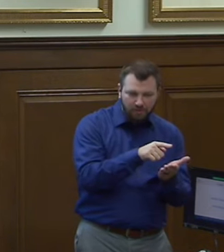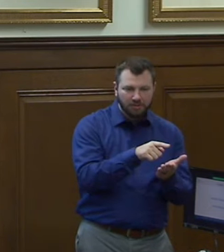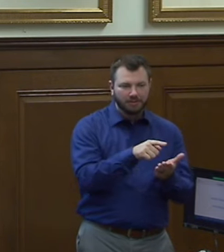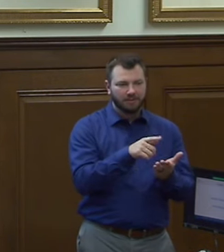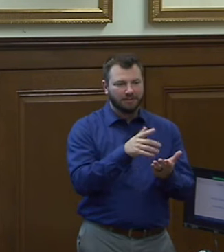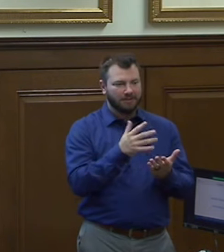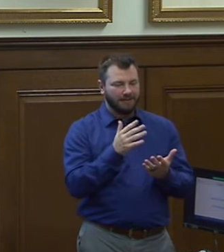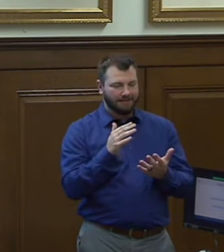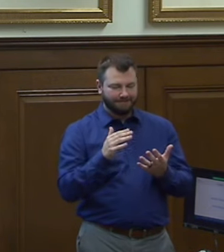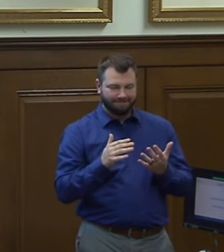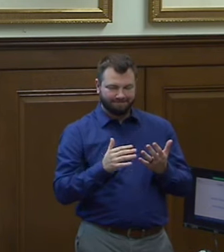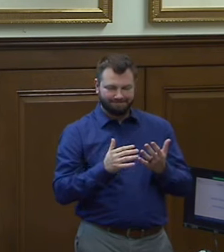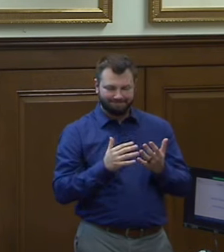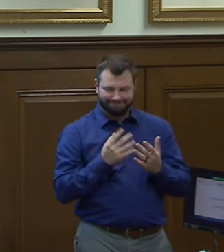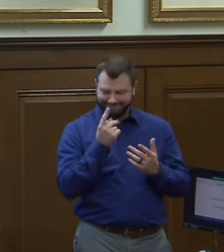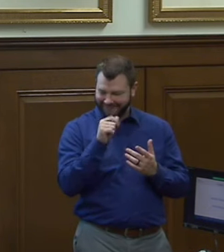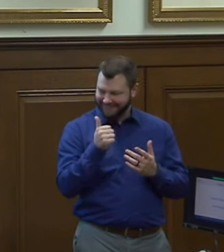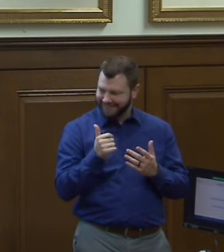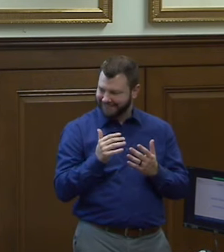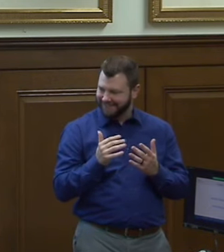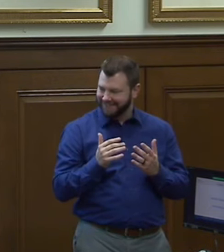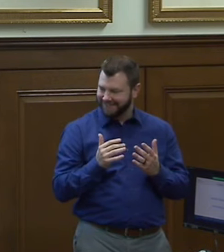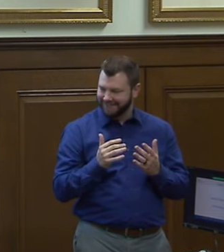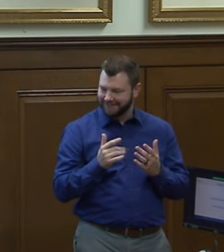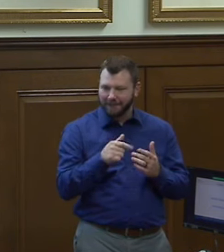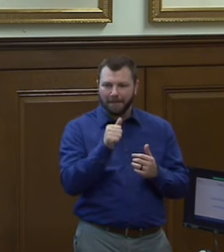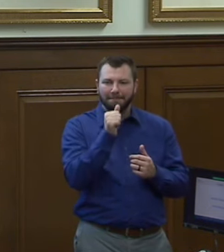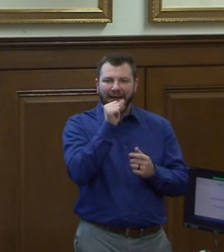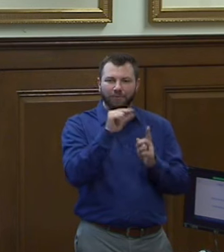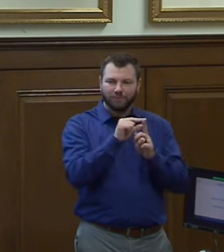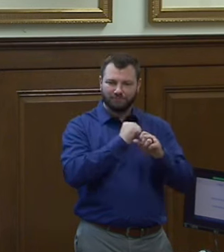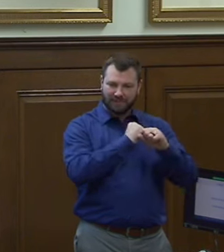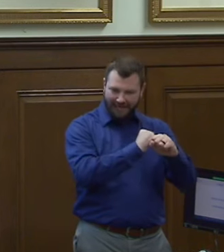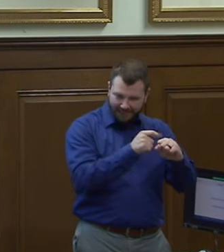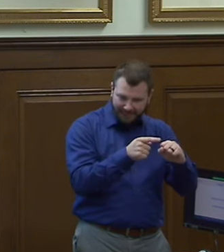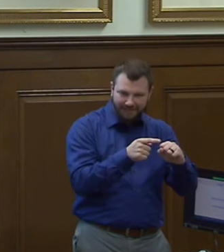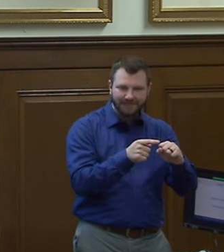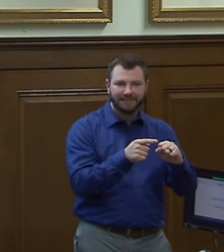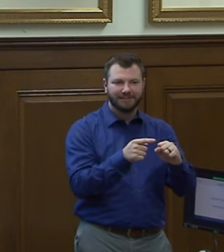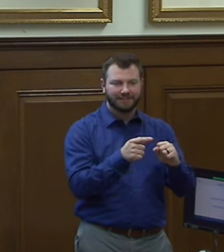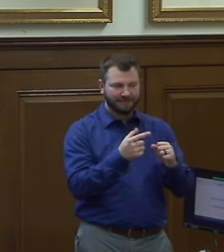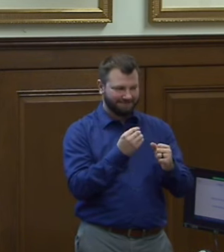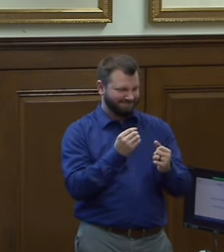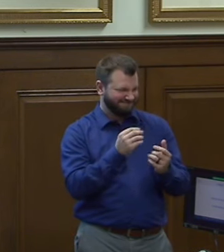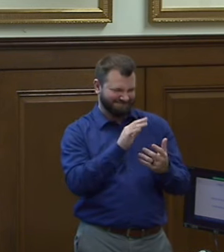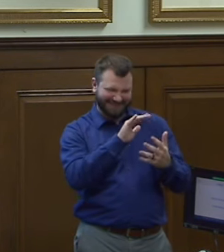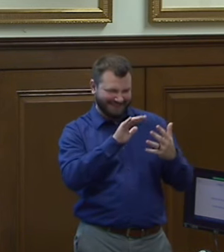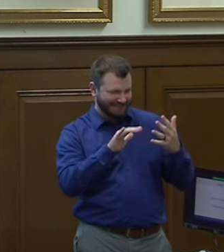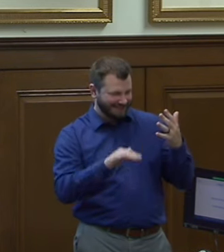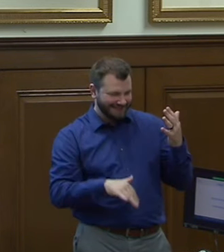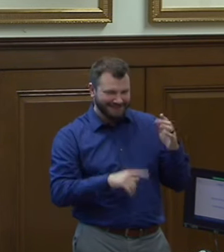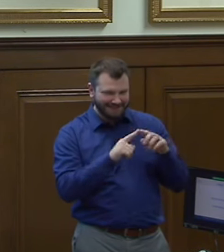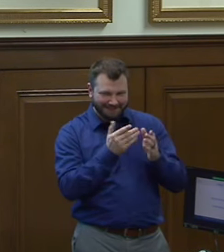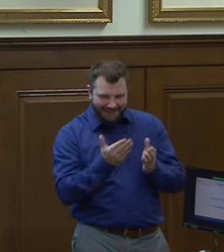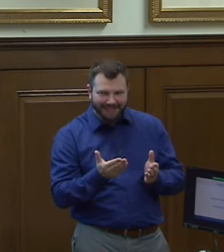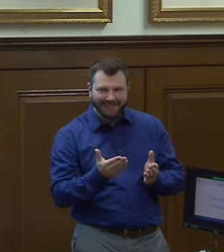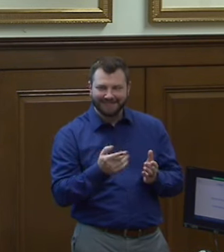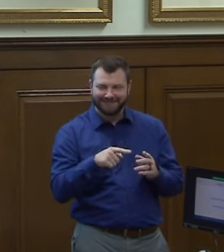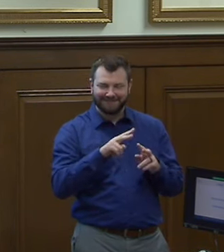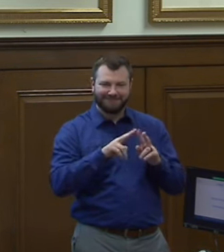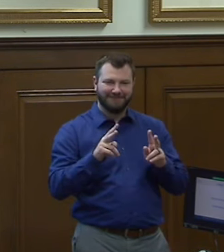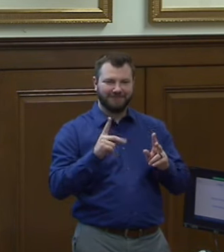let me see password protections and and all sorts and and getting these really